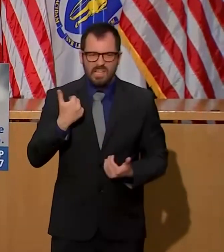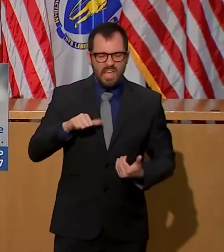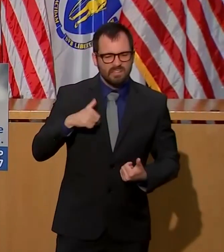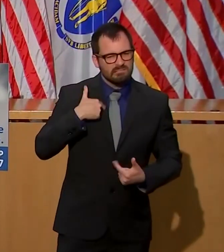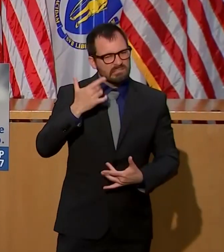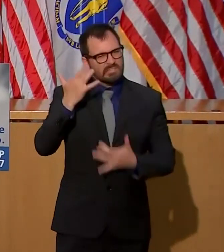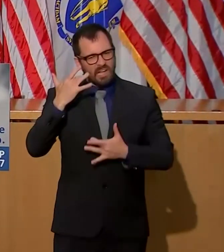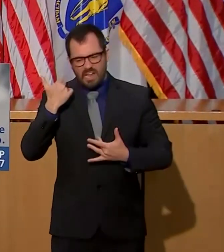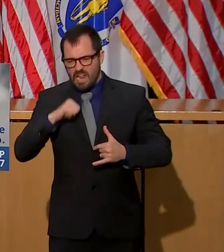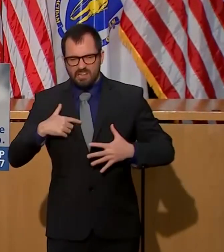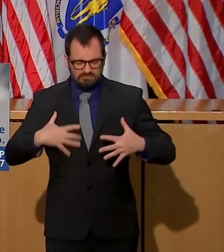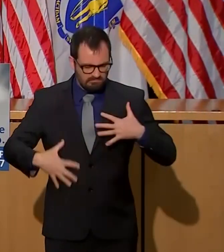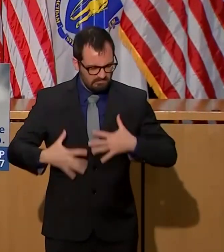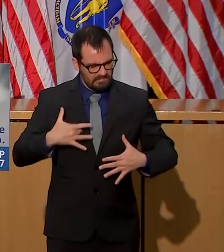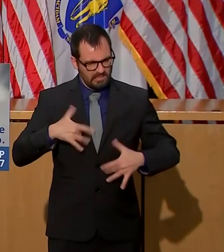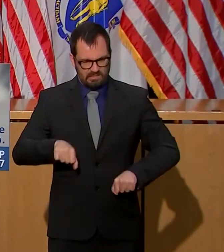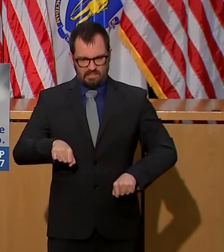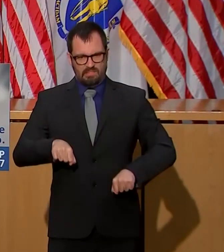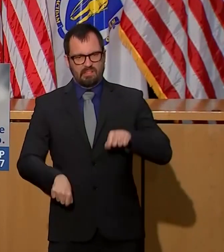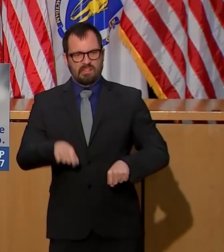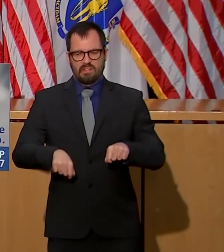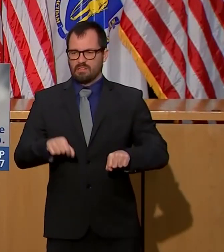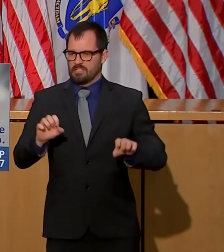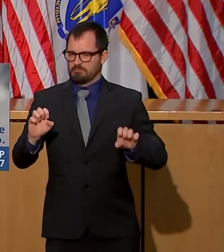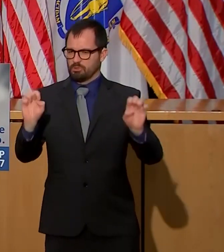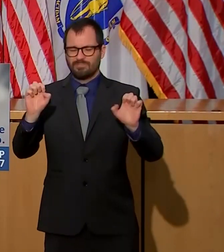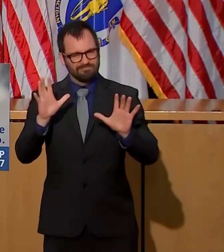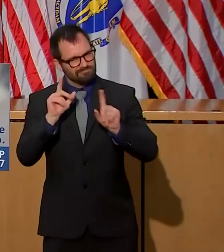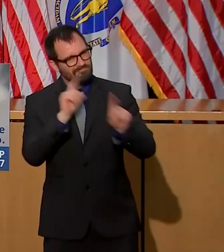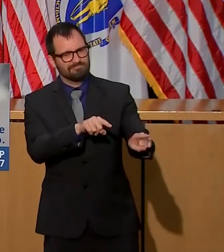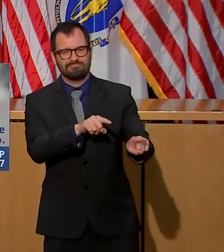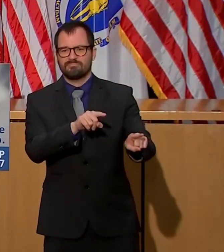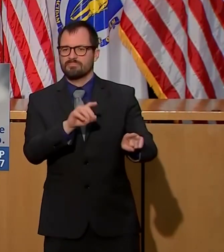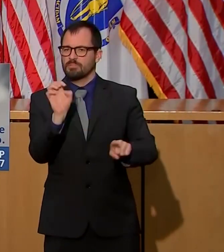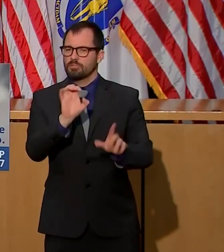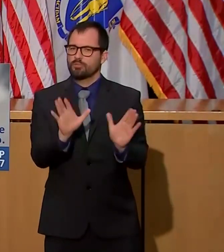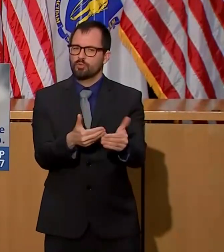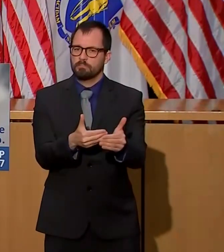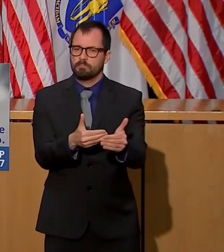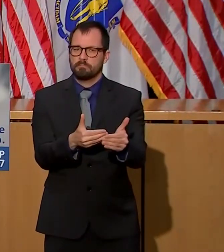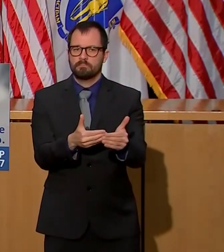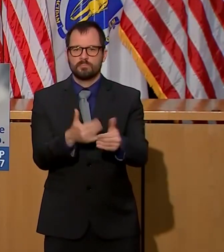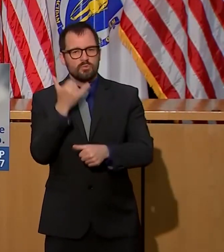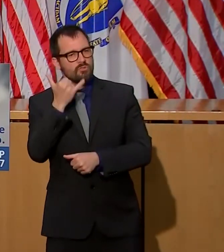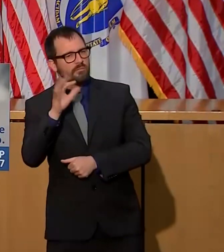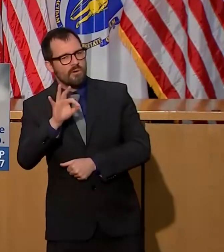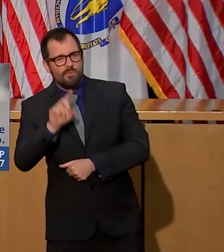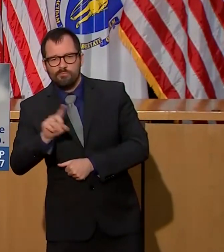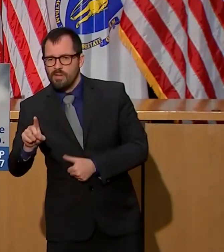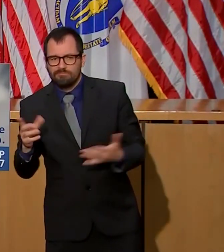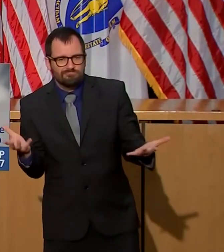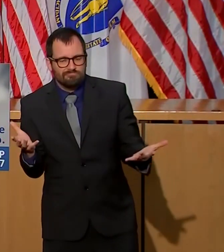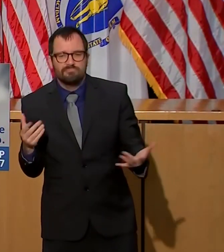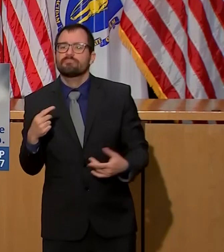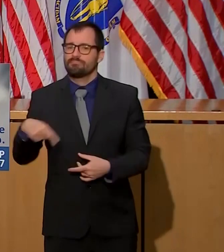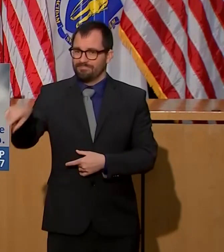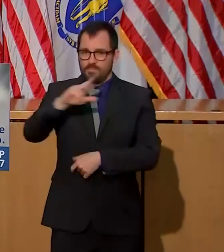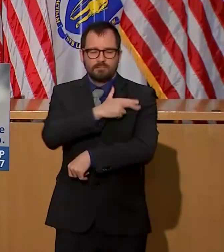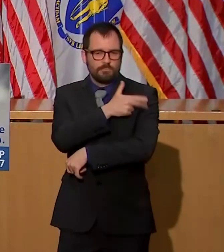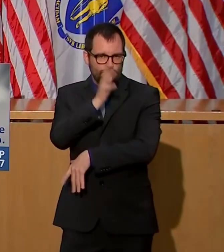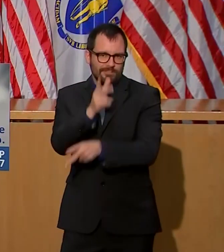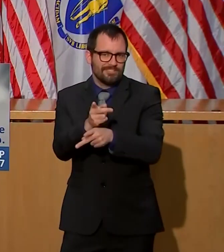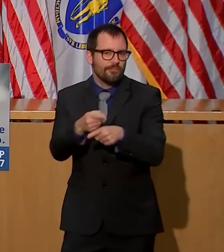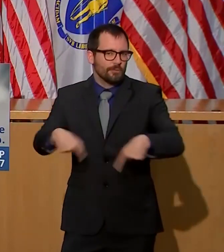and take care of you. 56% of our beds remain available for patients. And as of yesterday,